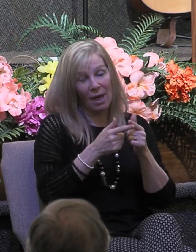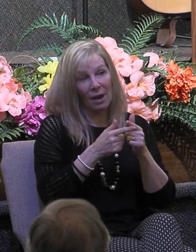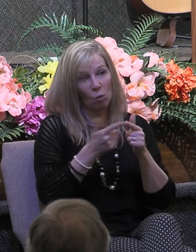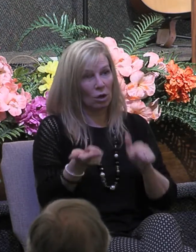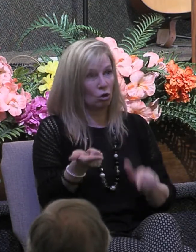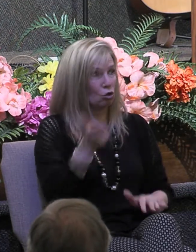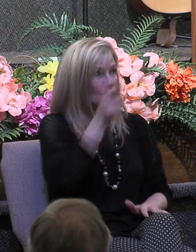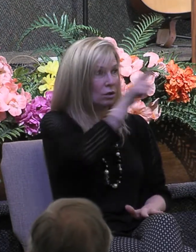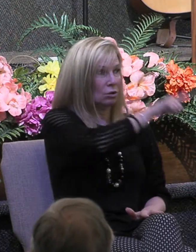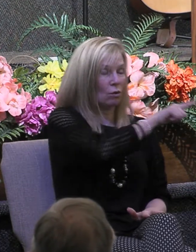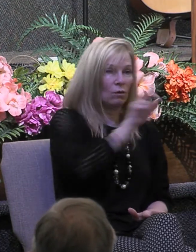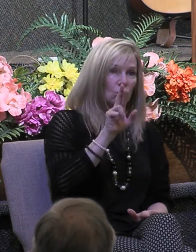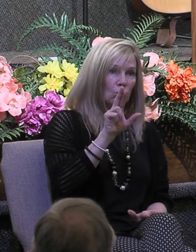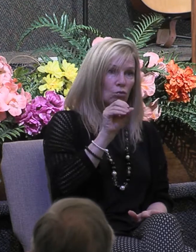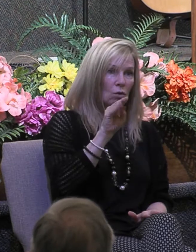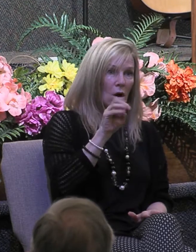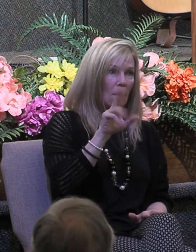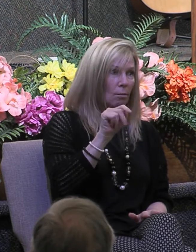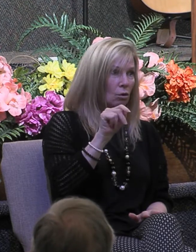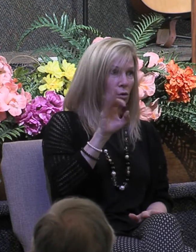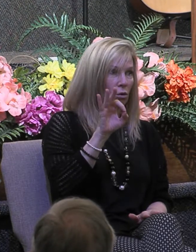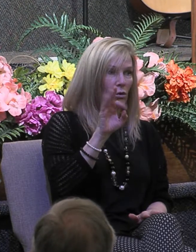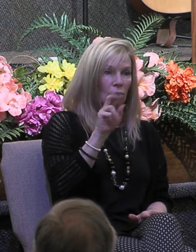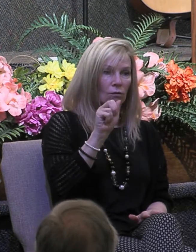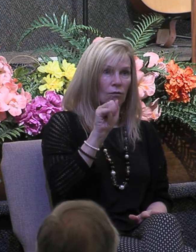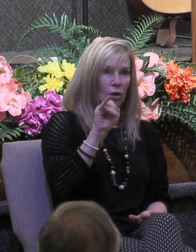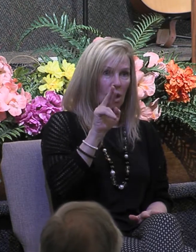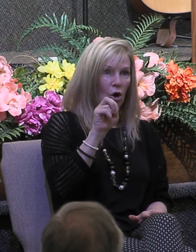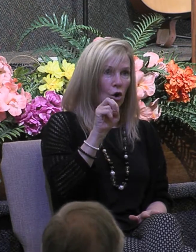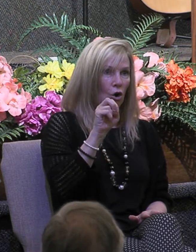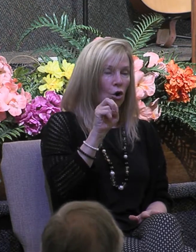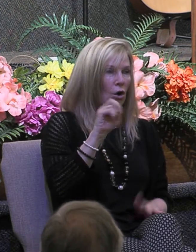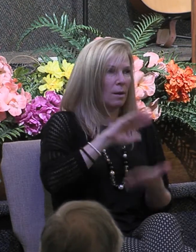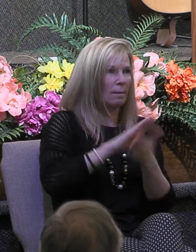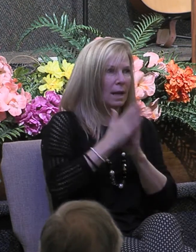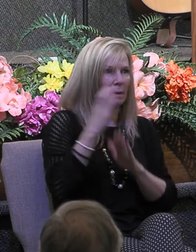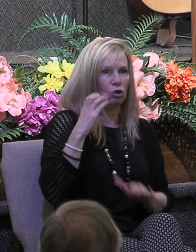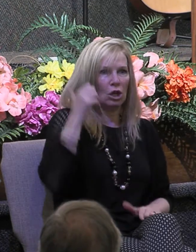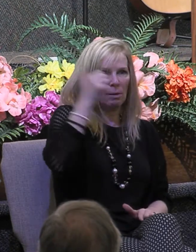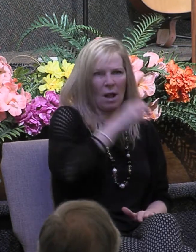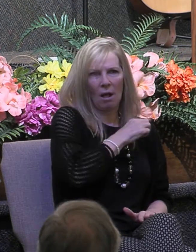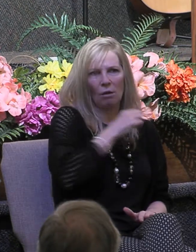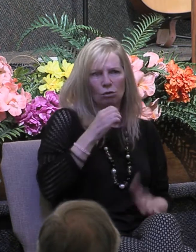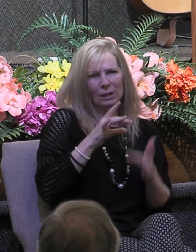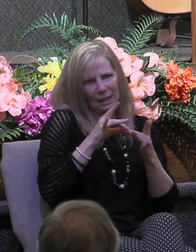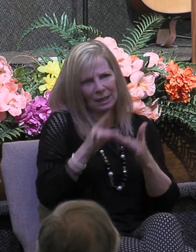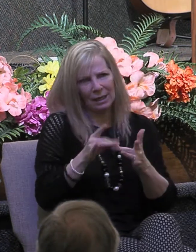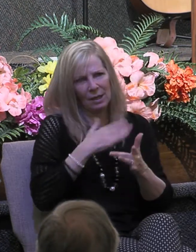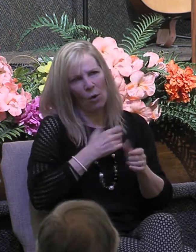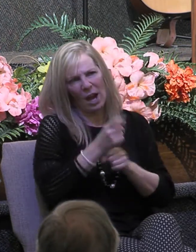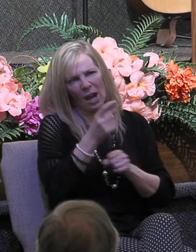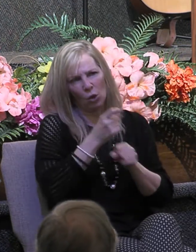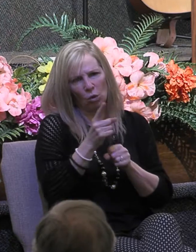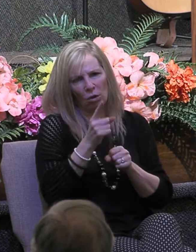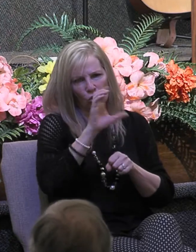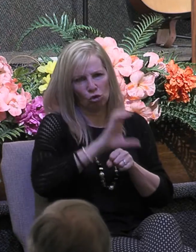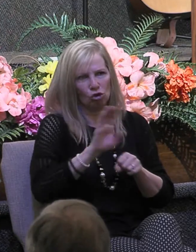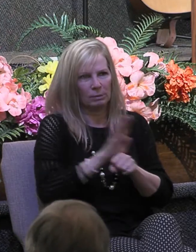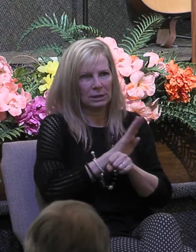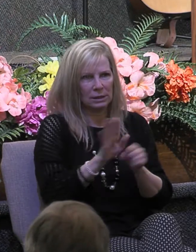to Robert Frere who has recently become the chairman of the elders and he's going to lead us in our annual church business meeting pray with